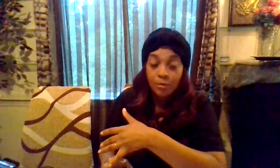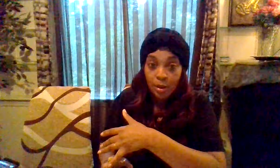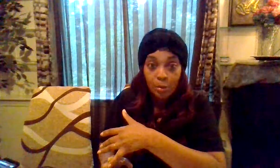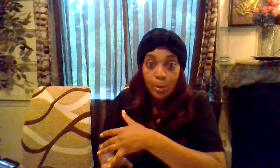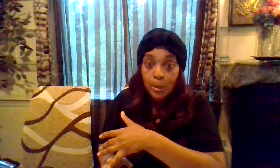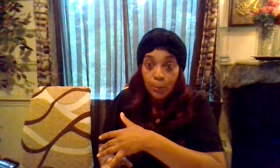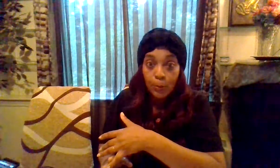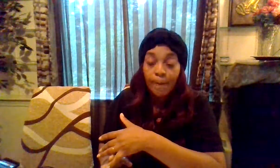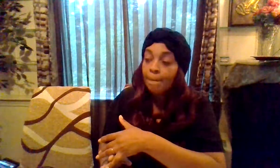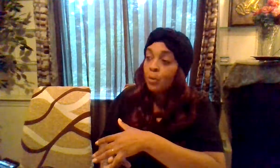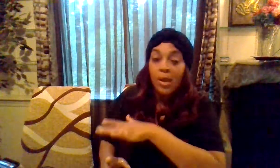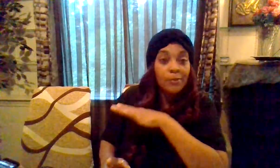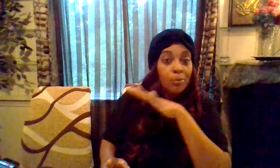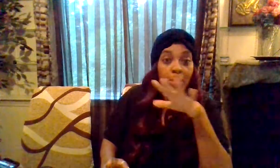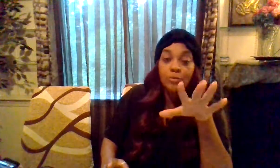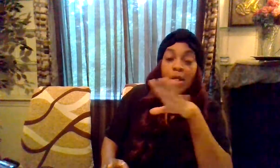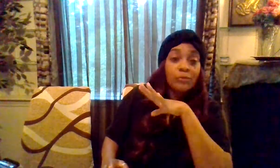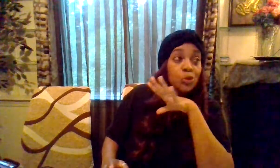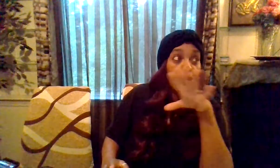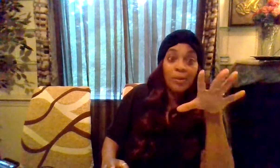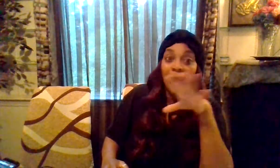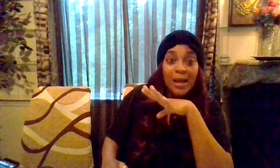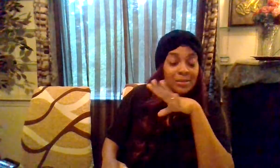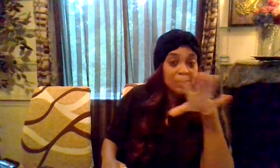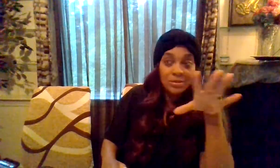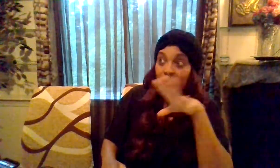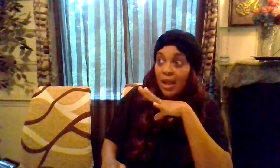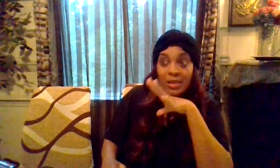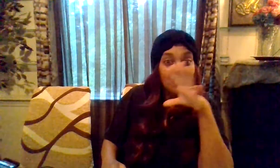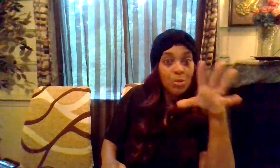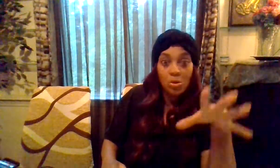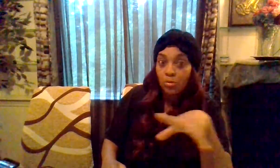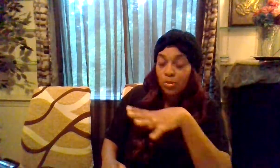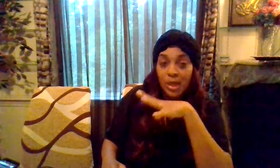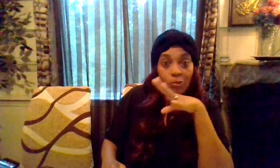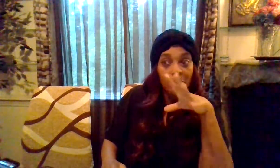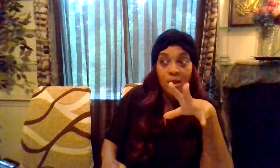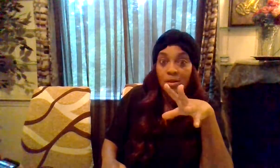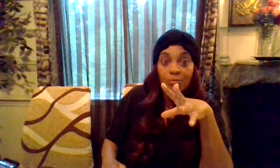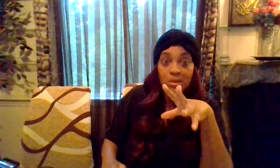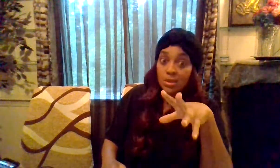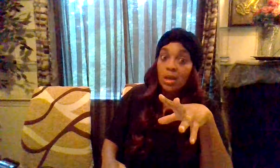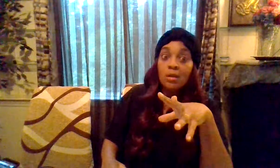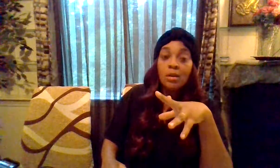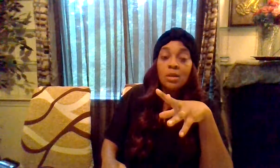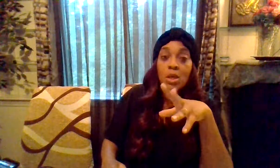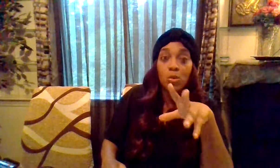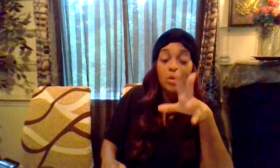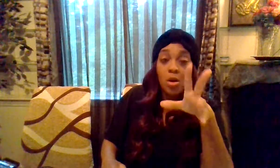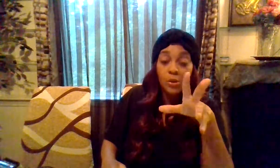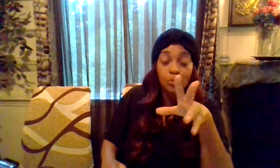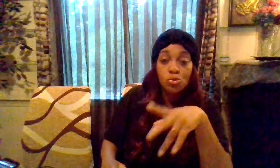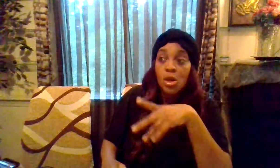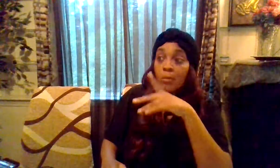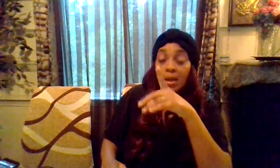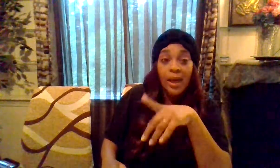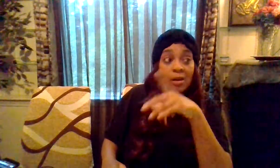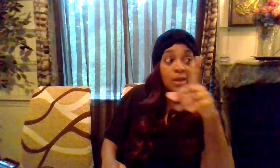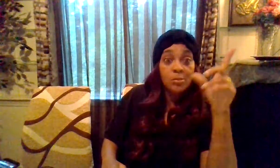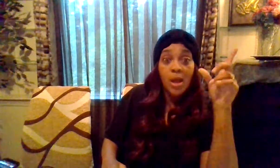other people we had to break we have to normalize not keep on with that repetitive mistake that we gone through but allow that to be